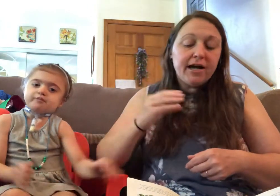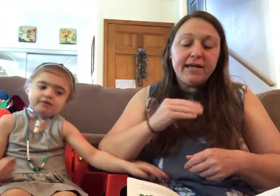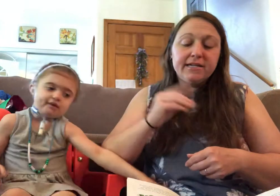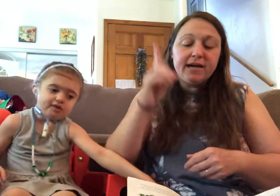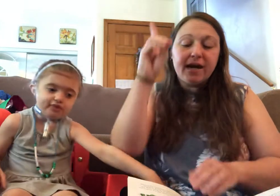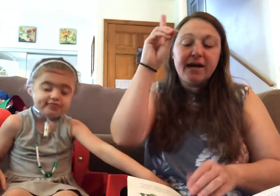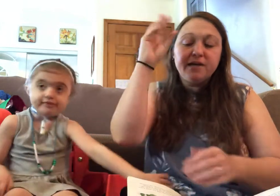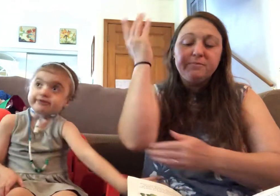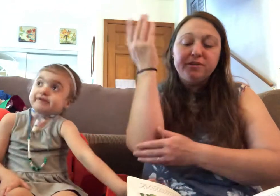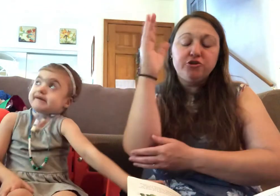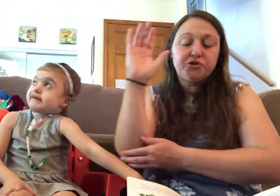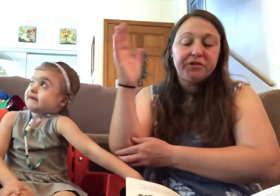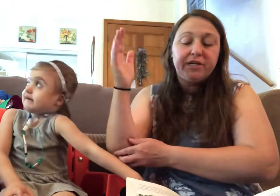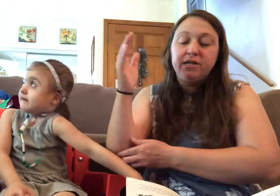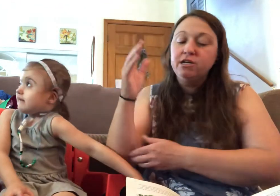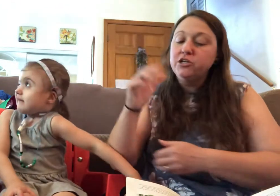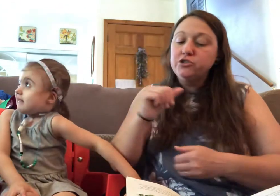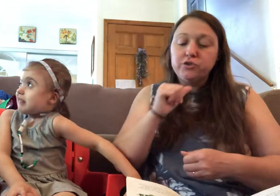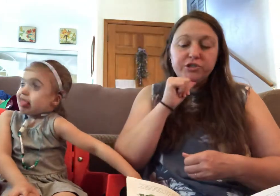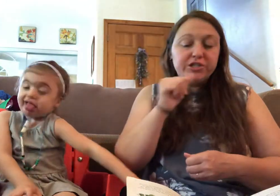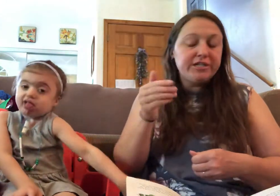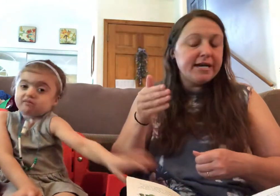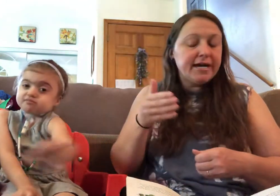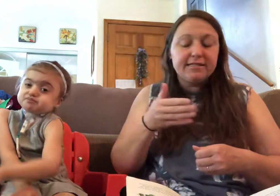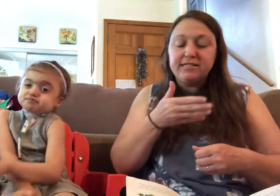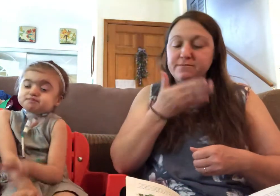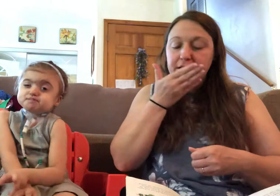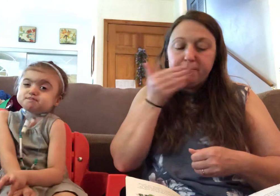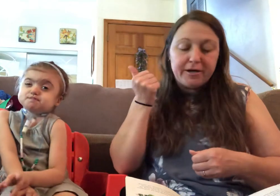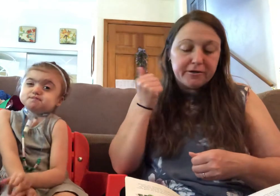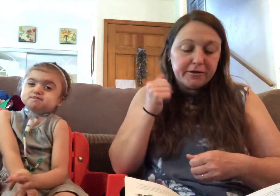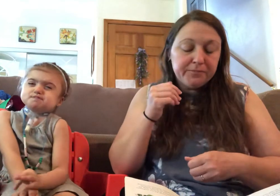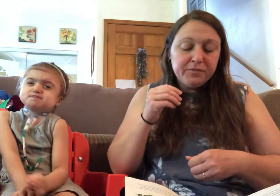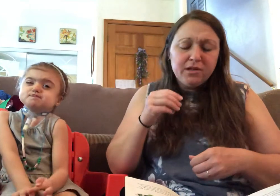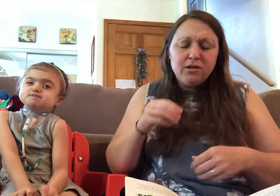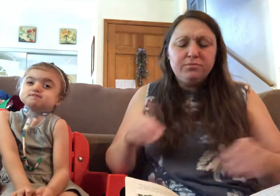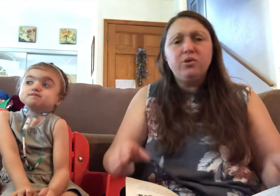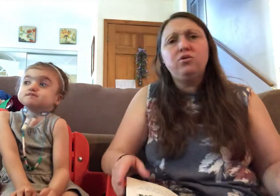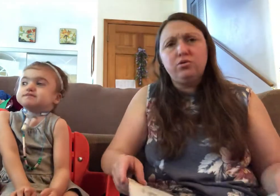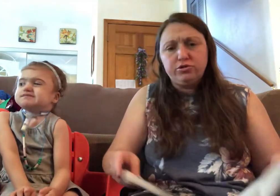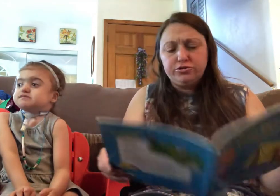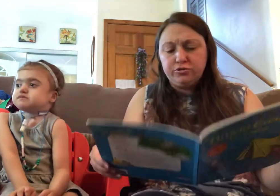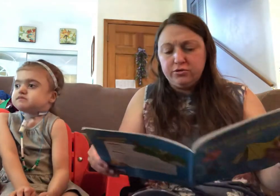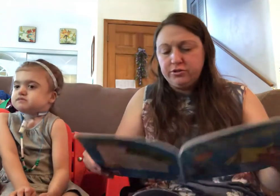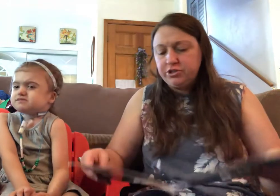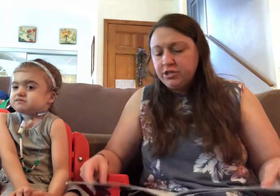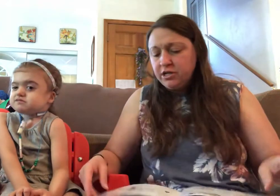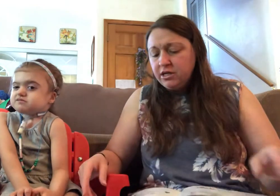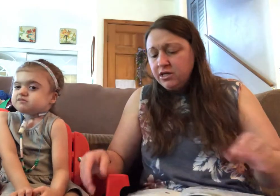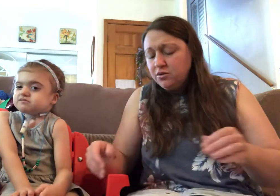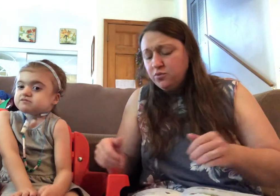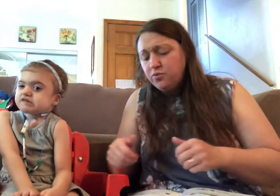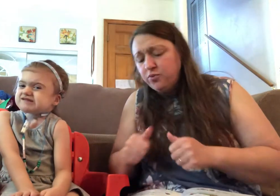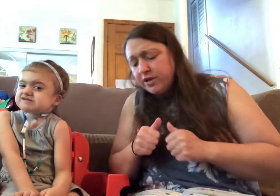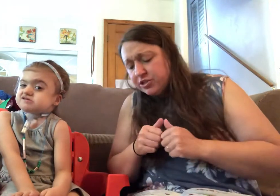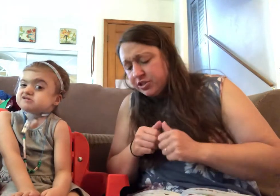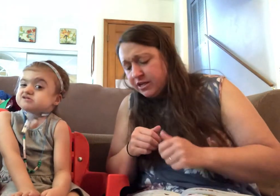and high up in the tree, George did not smell better. Poor George. He wished he